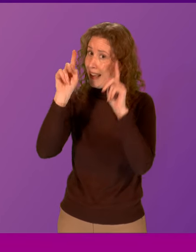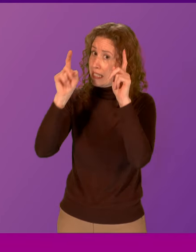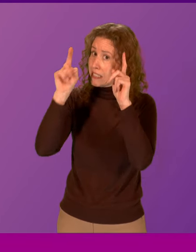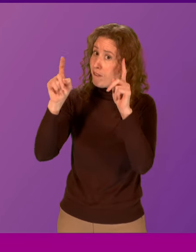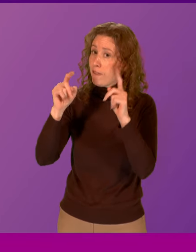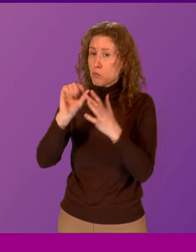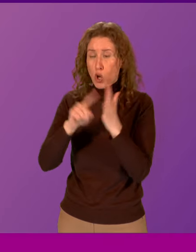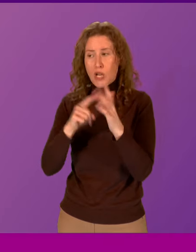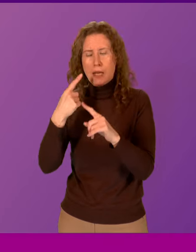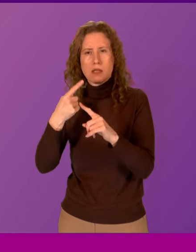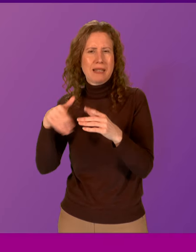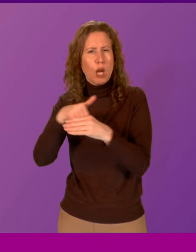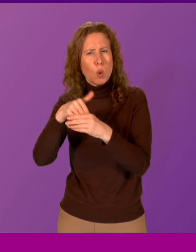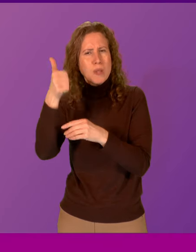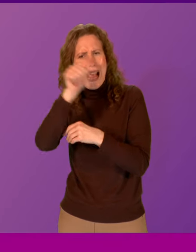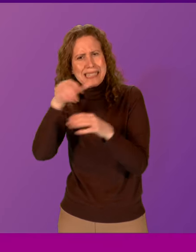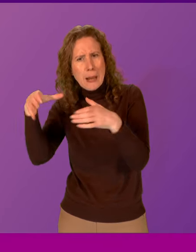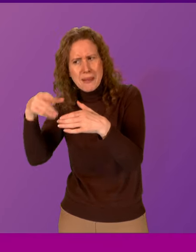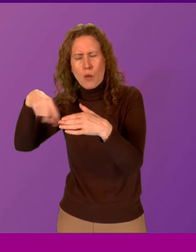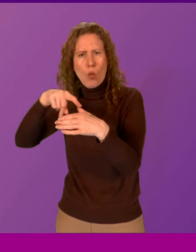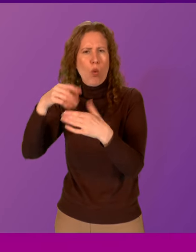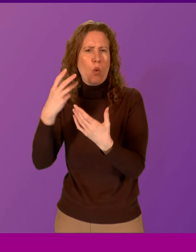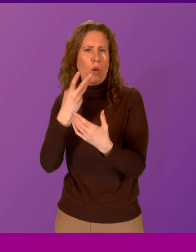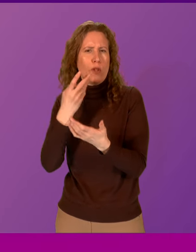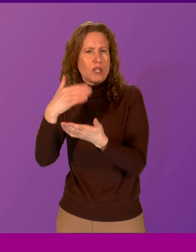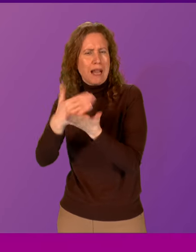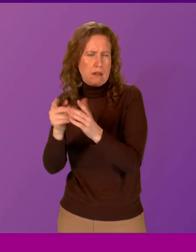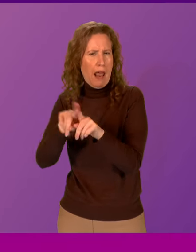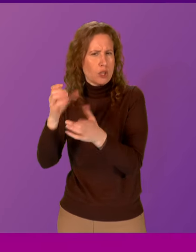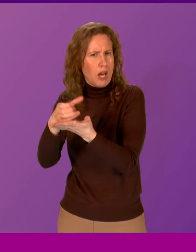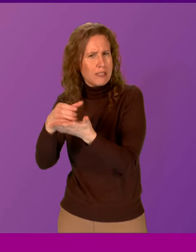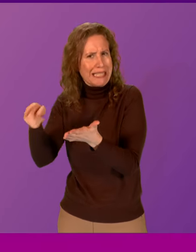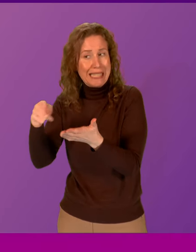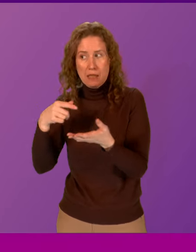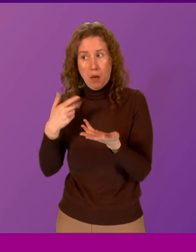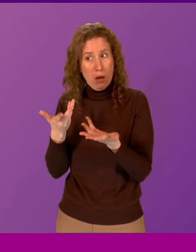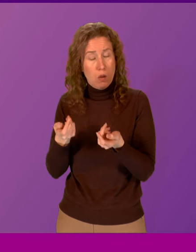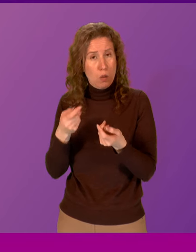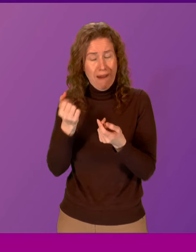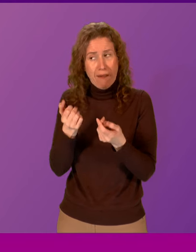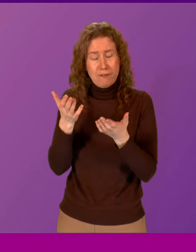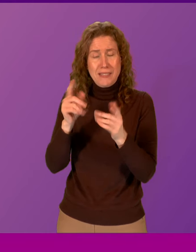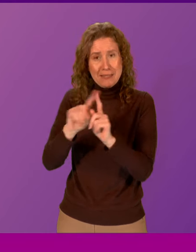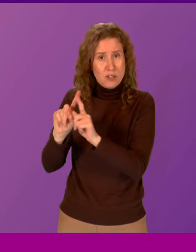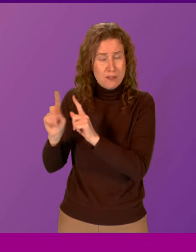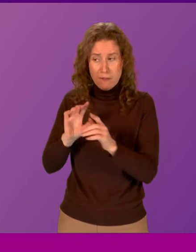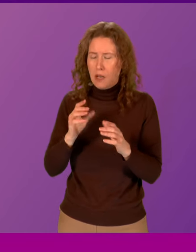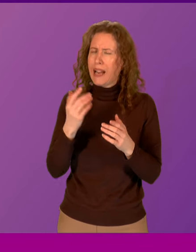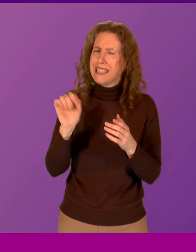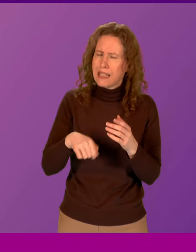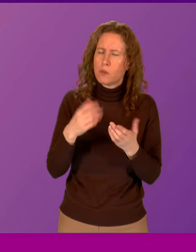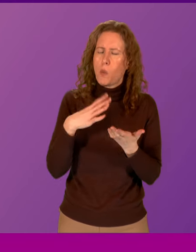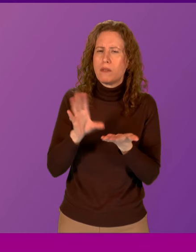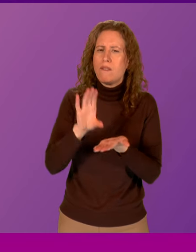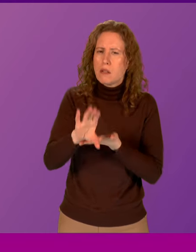sector organisations and academia. Many of them provide that face-to-face service that Carol Mockin rightly raises. In terms of wider funding for the health service, of course,